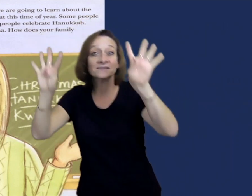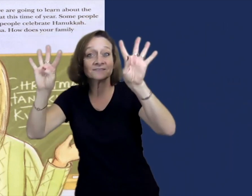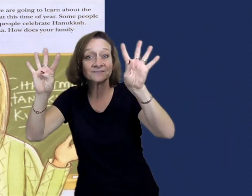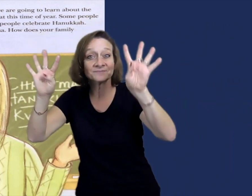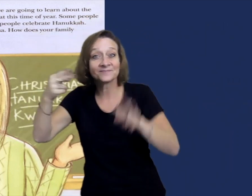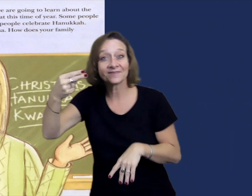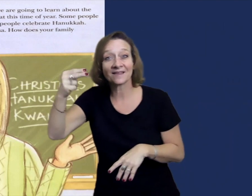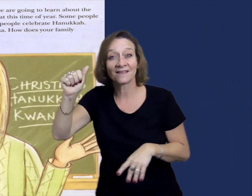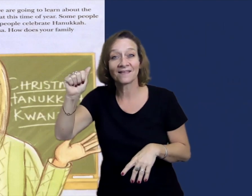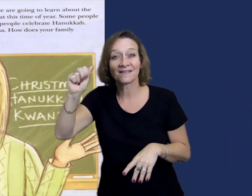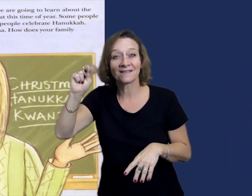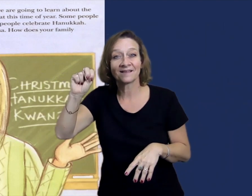Hanukkah.